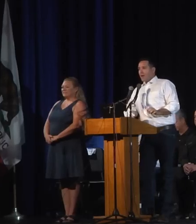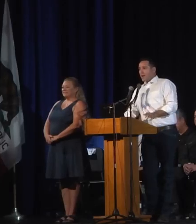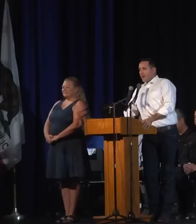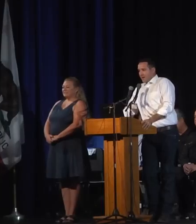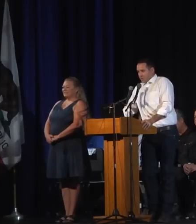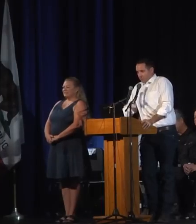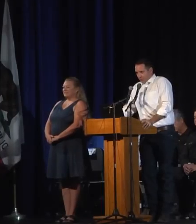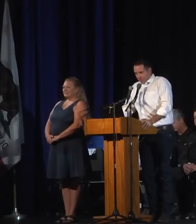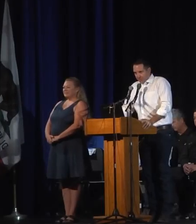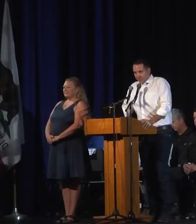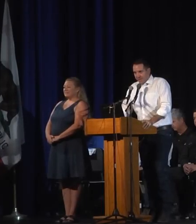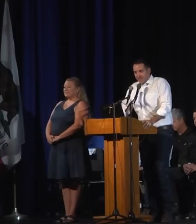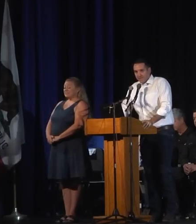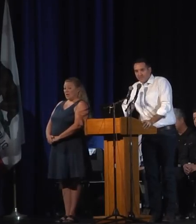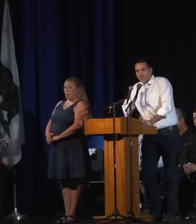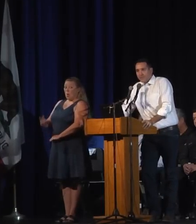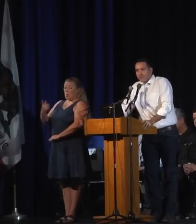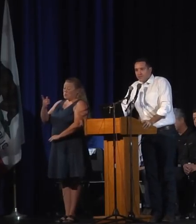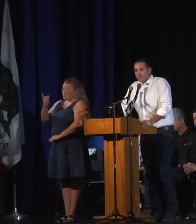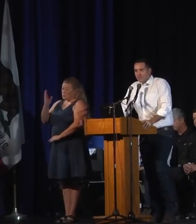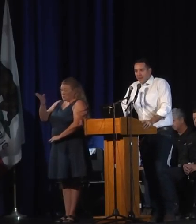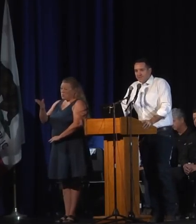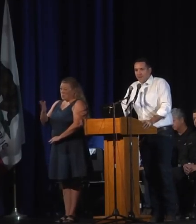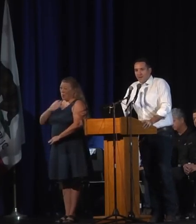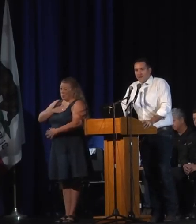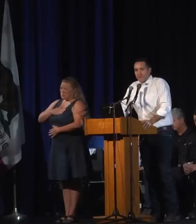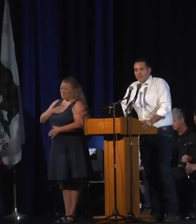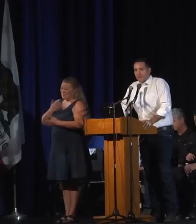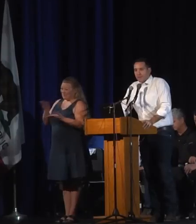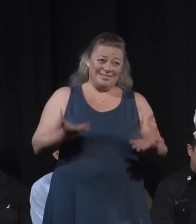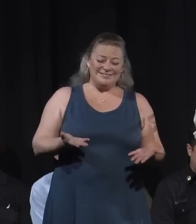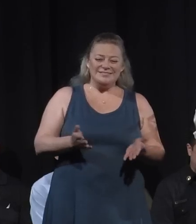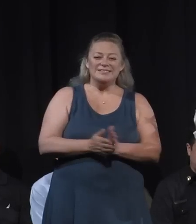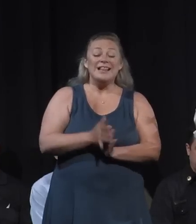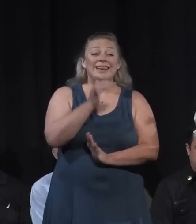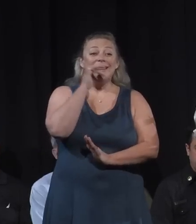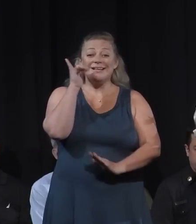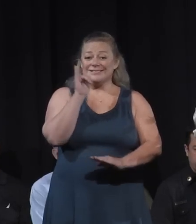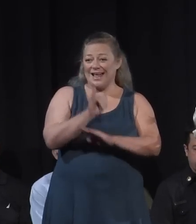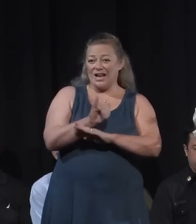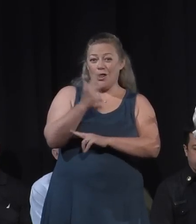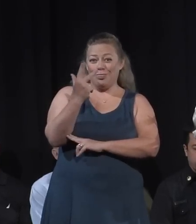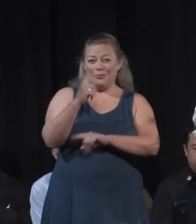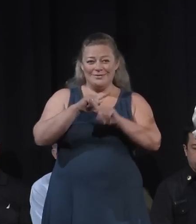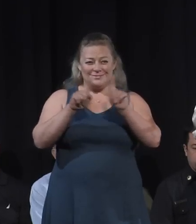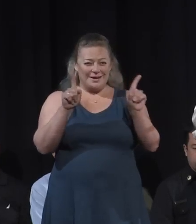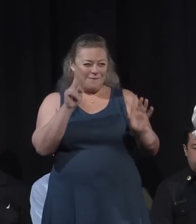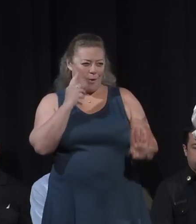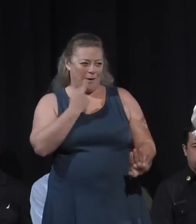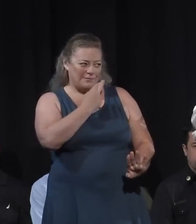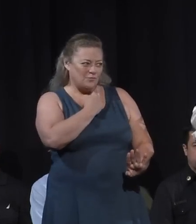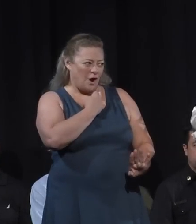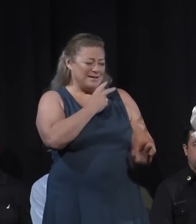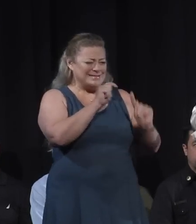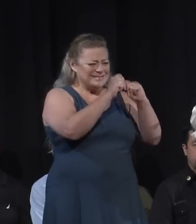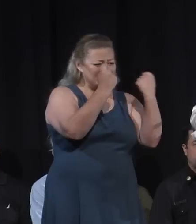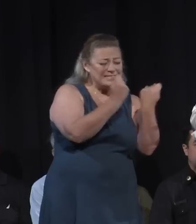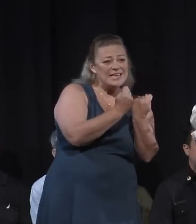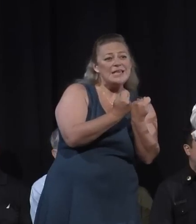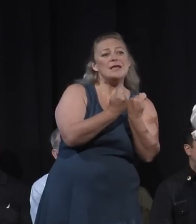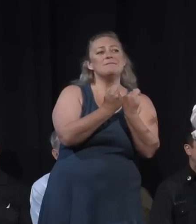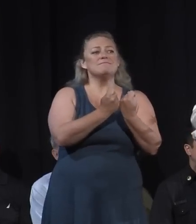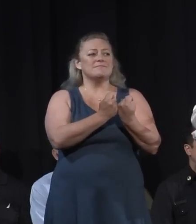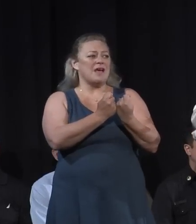And so you'll appreciate this. Last night three different restaurants, teams of first responders,